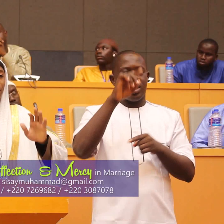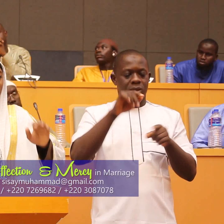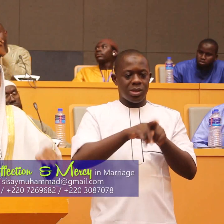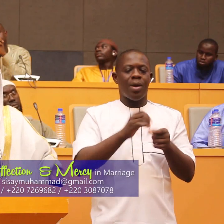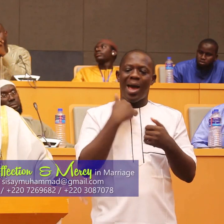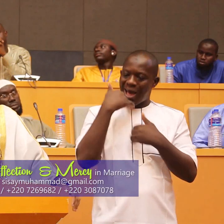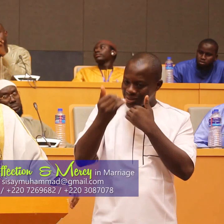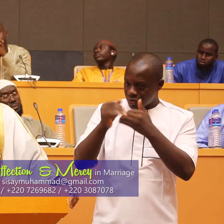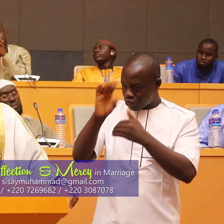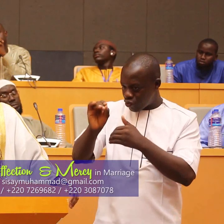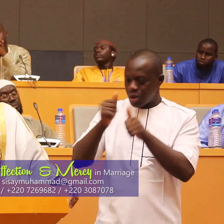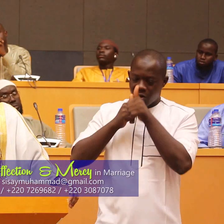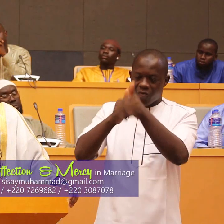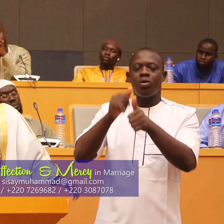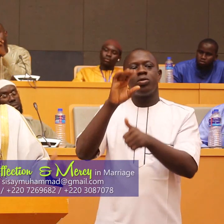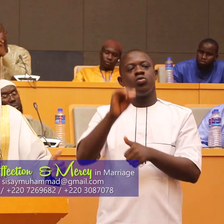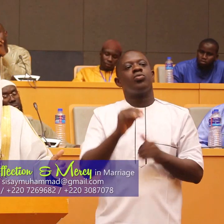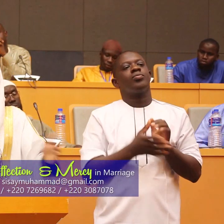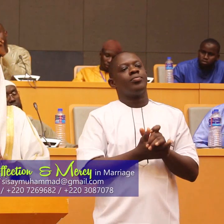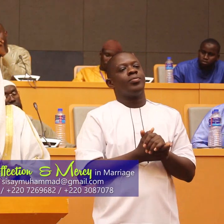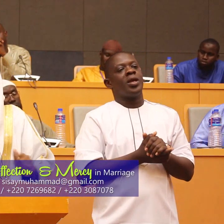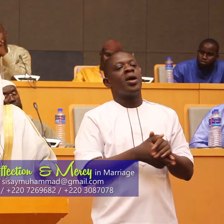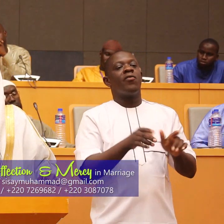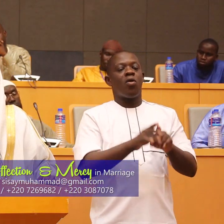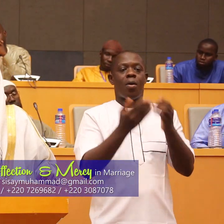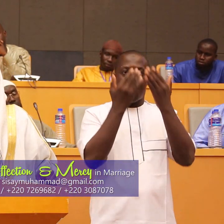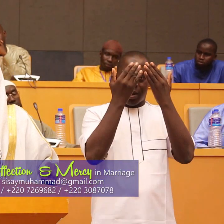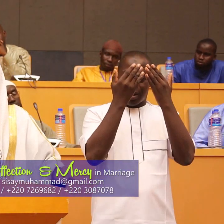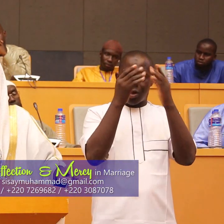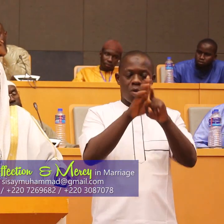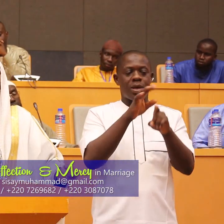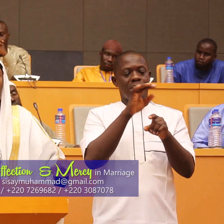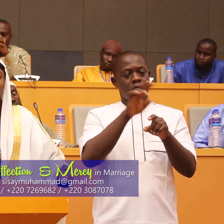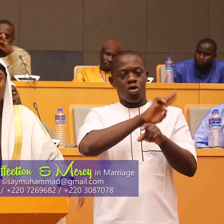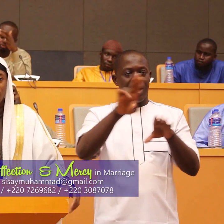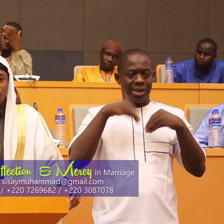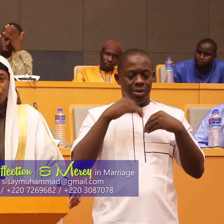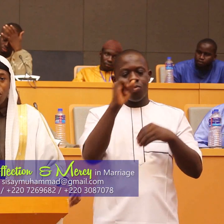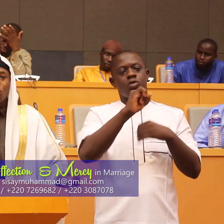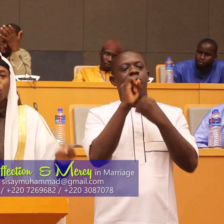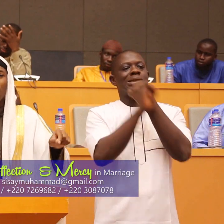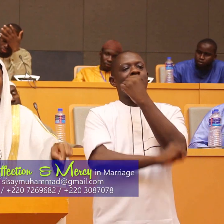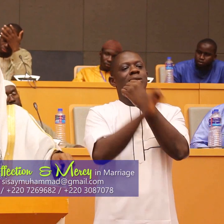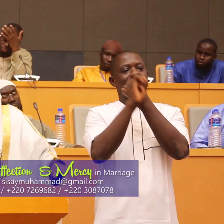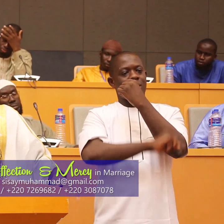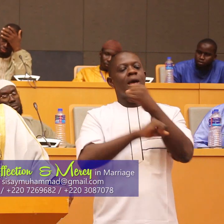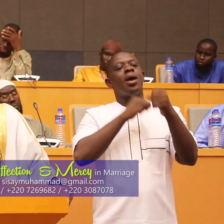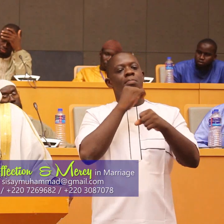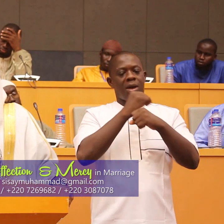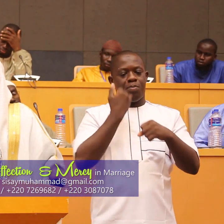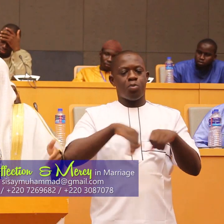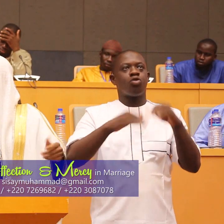commanded them to do for the dua to be rejected is because of our sins so now from